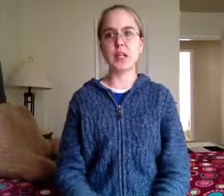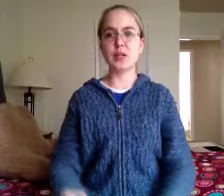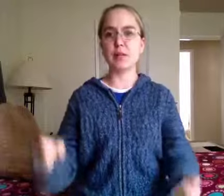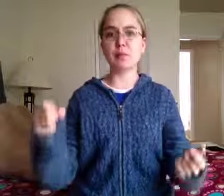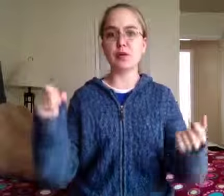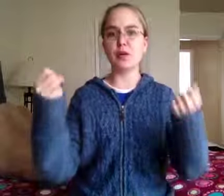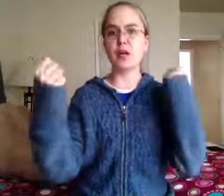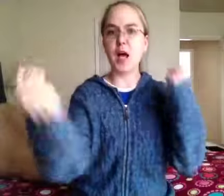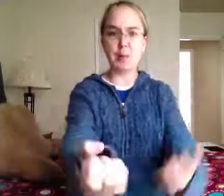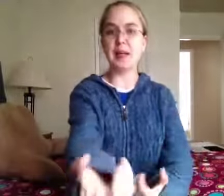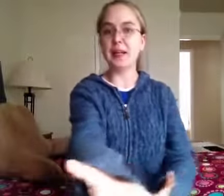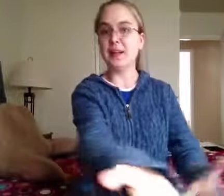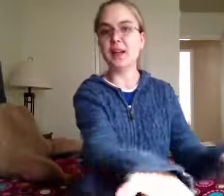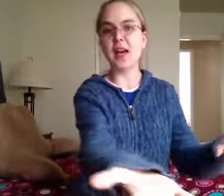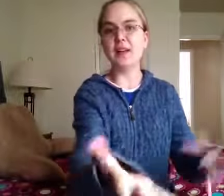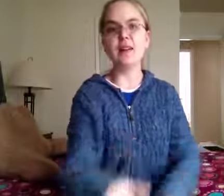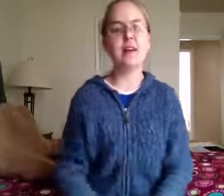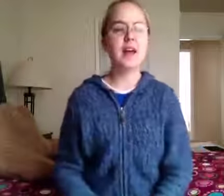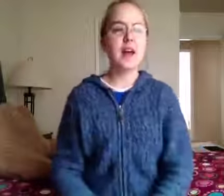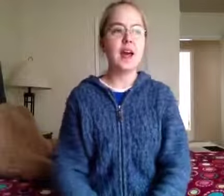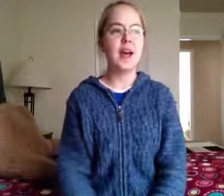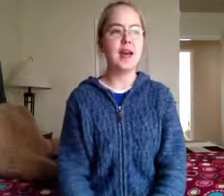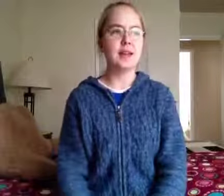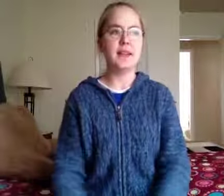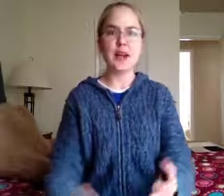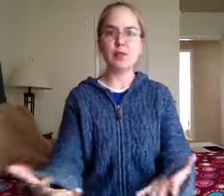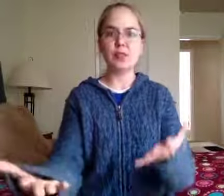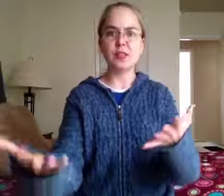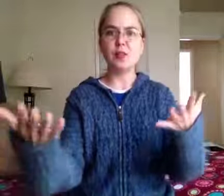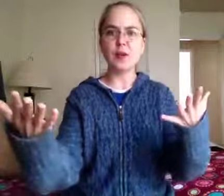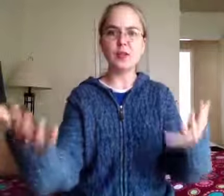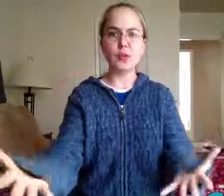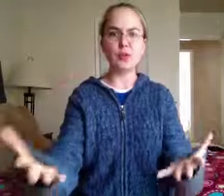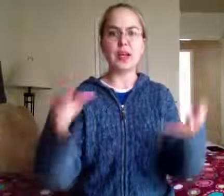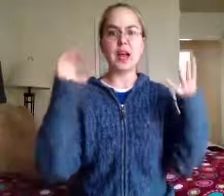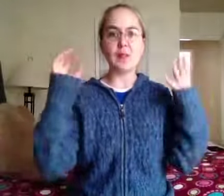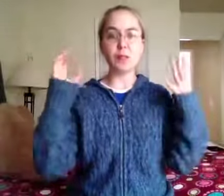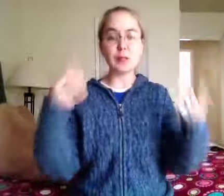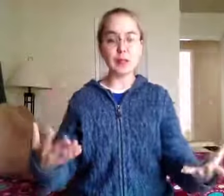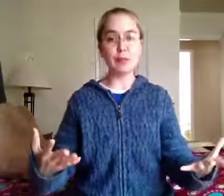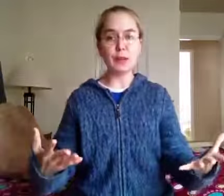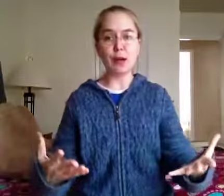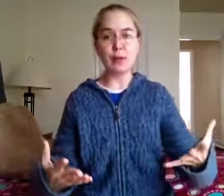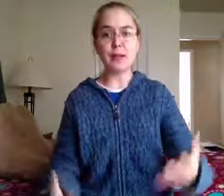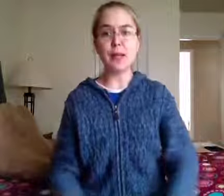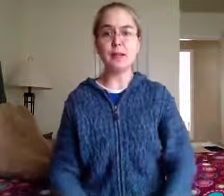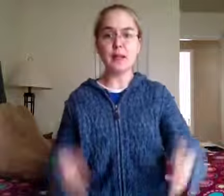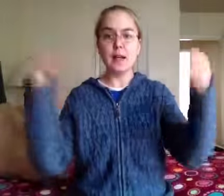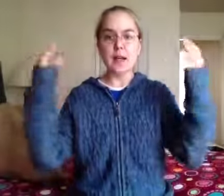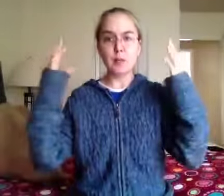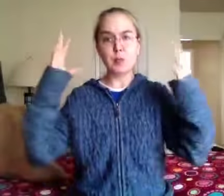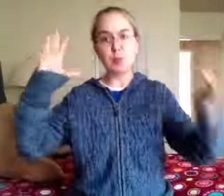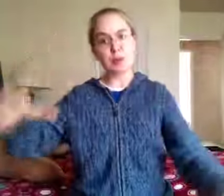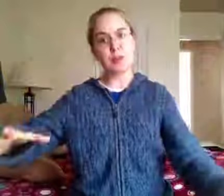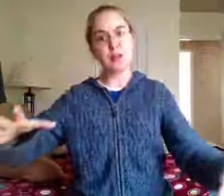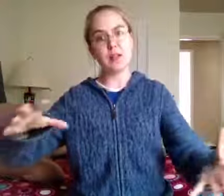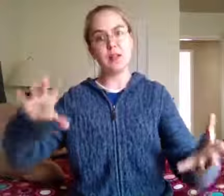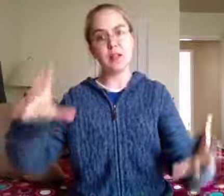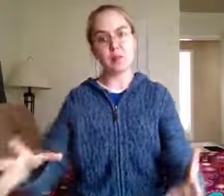internet protocol hopping in again. And I will see you on Tuesday. Have a really, really great weekend. Help support the victims